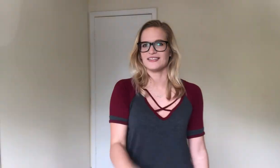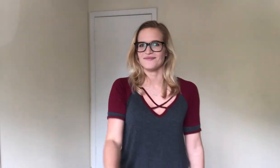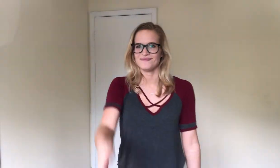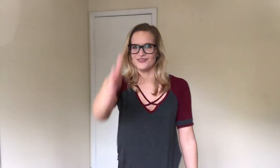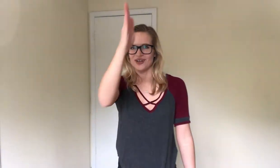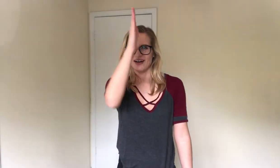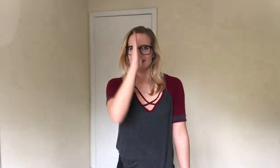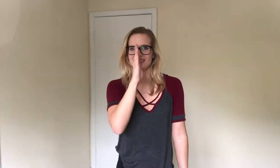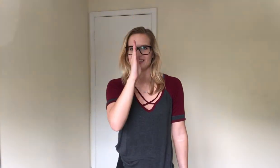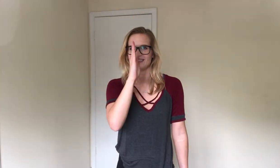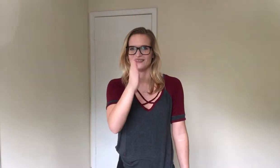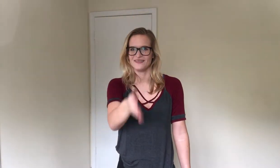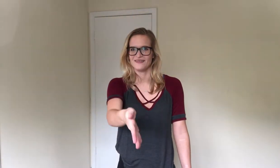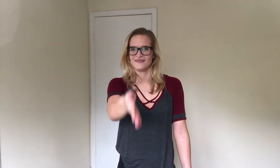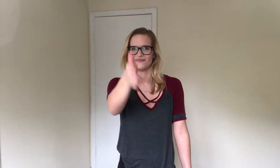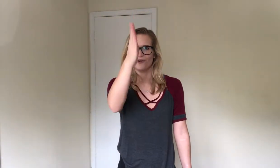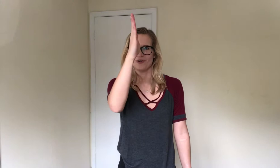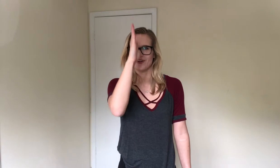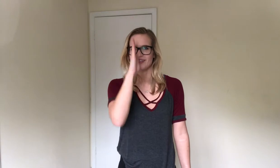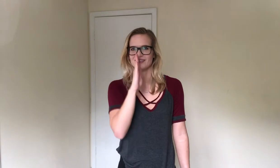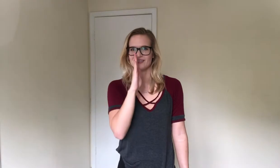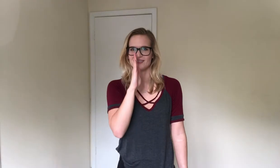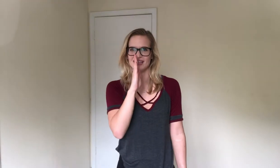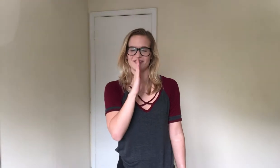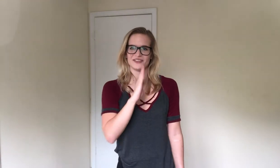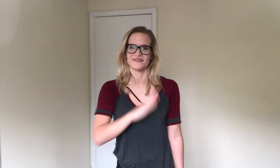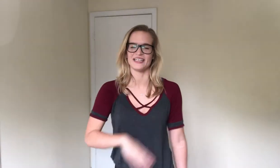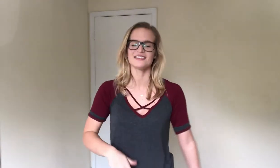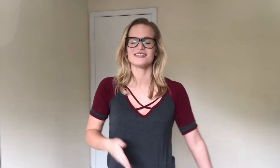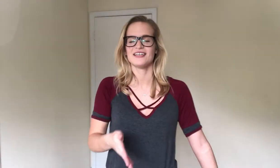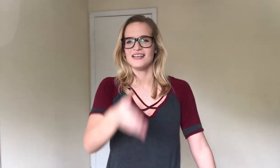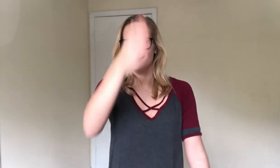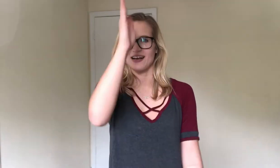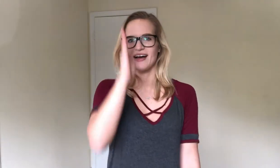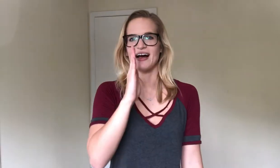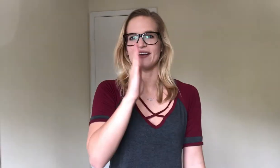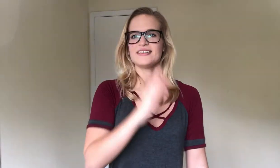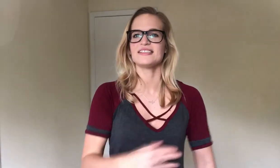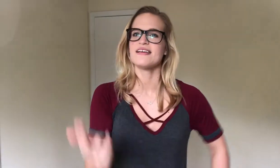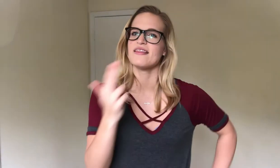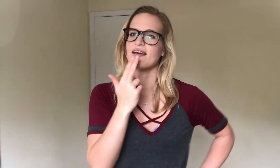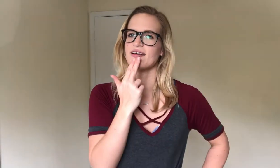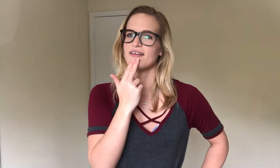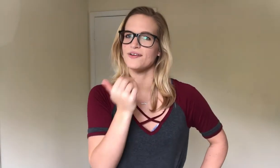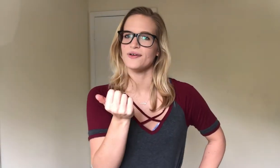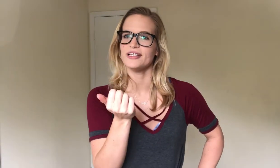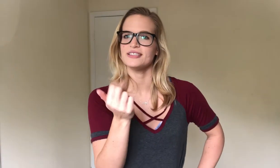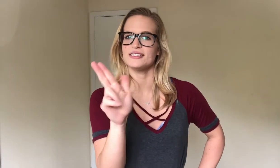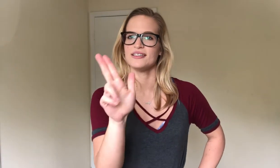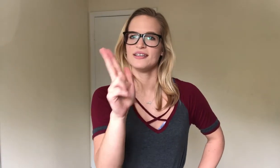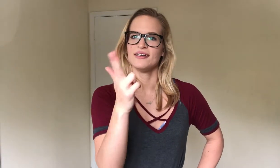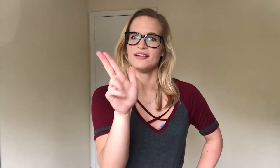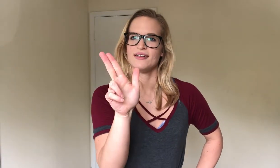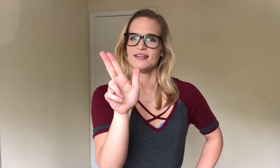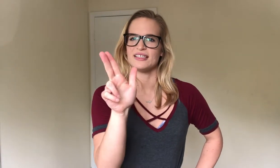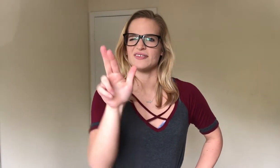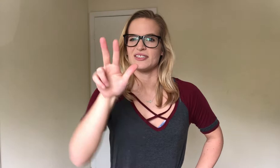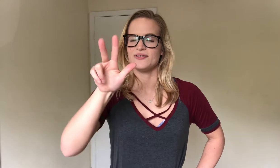draw it. Forward. down your face. A goddess. The cutest. That's with two